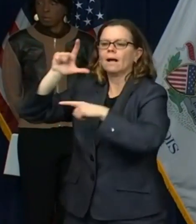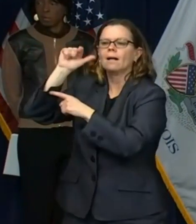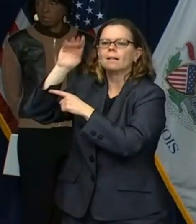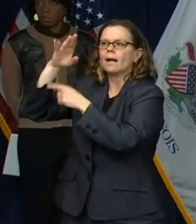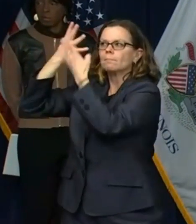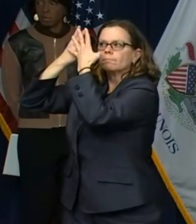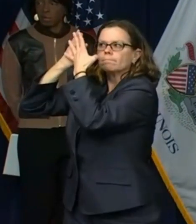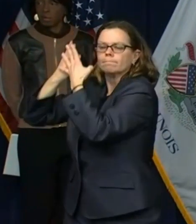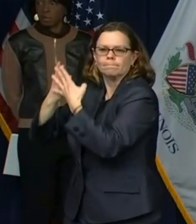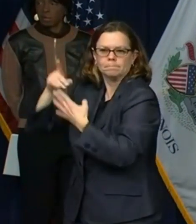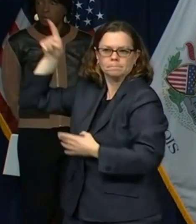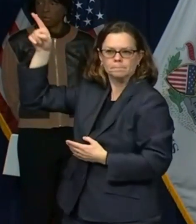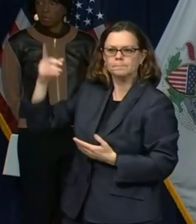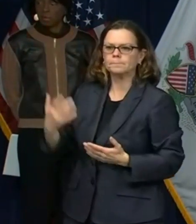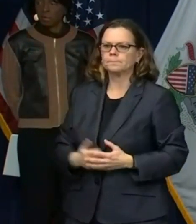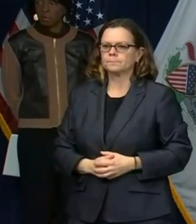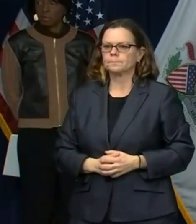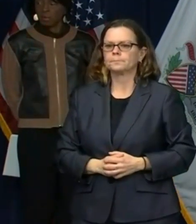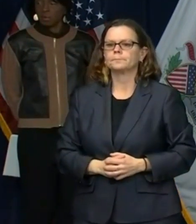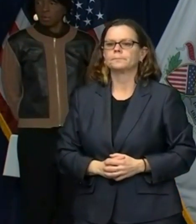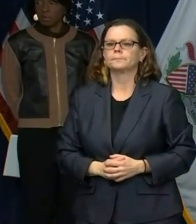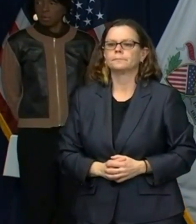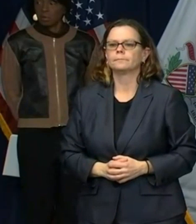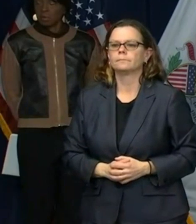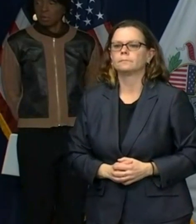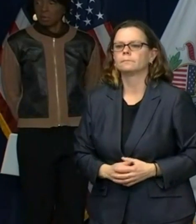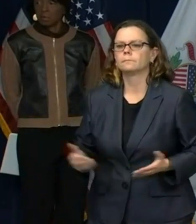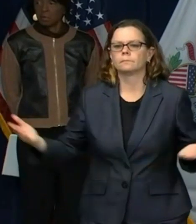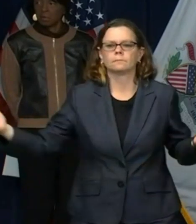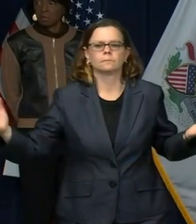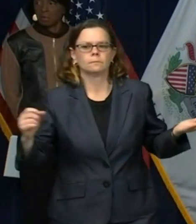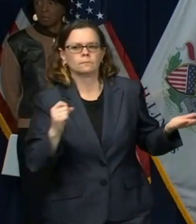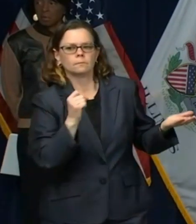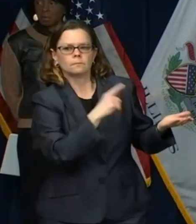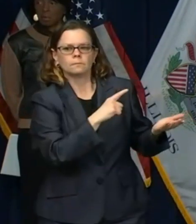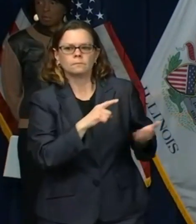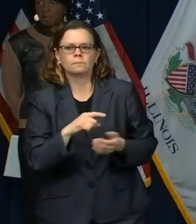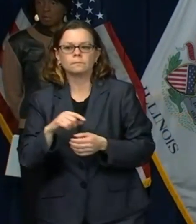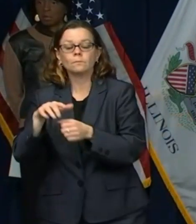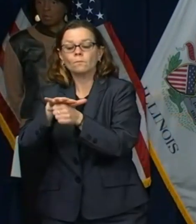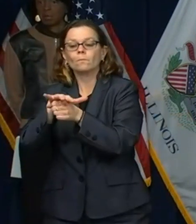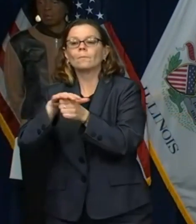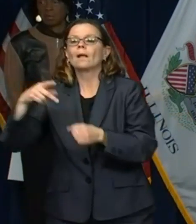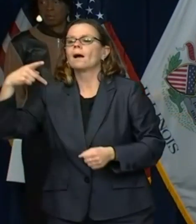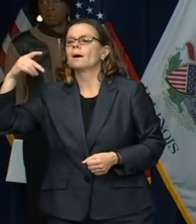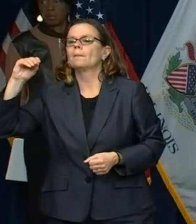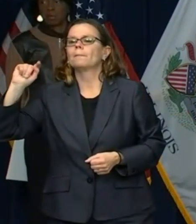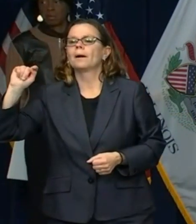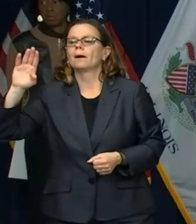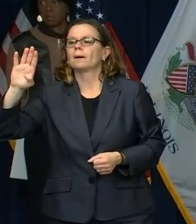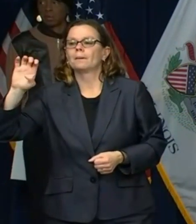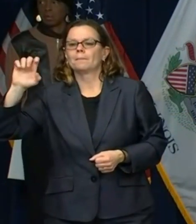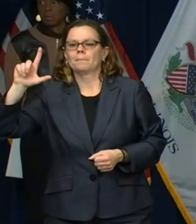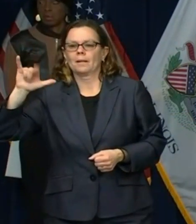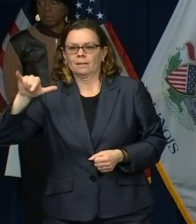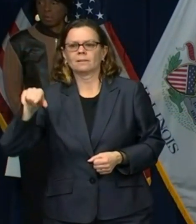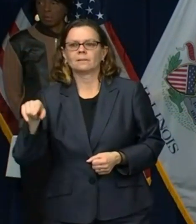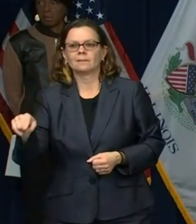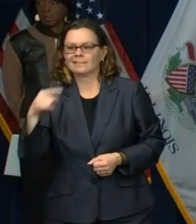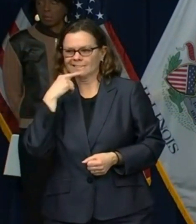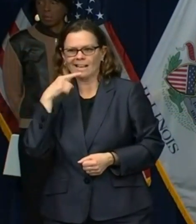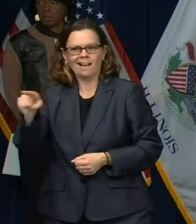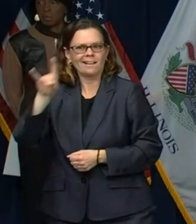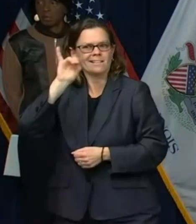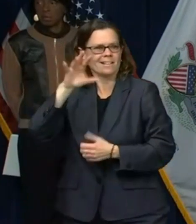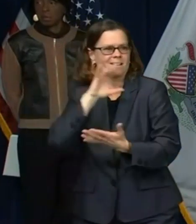back stimulus money through the PPP program. Should other public companies in Illinois and elsewhere do the same? What is the state doing from a small,